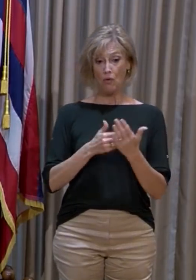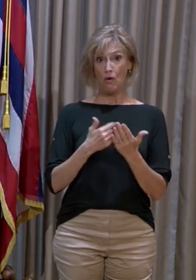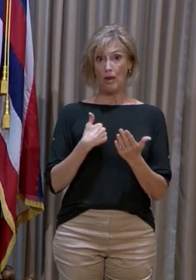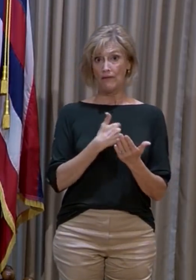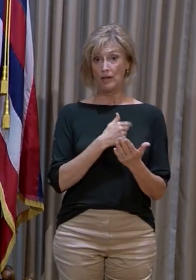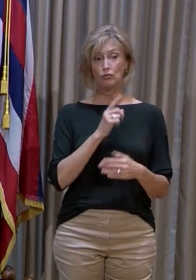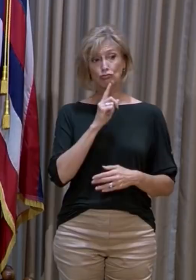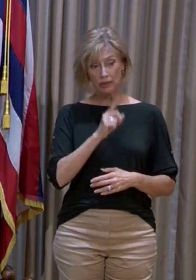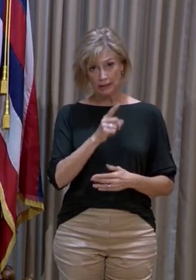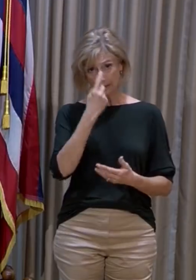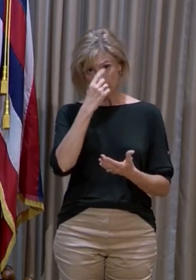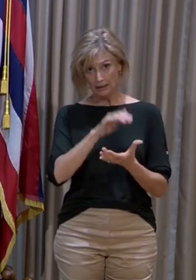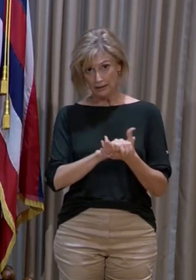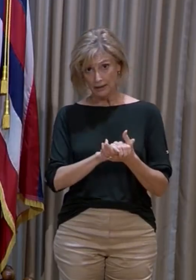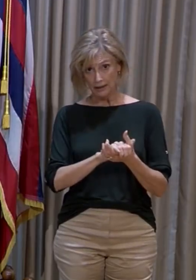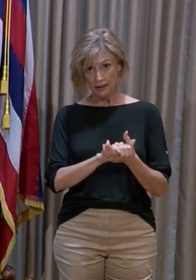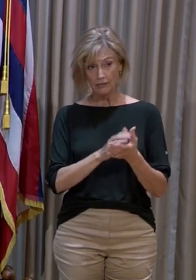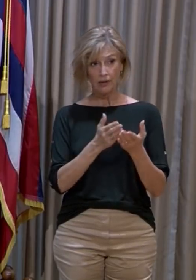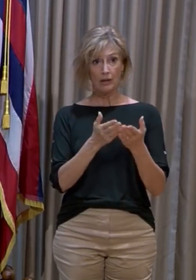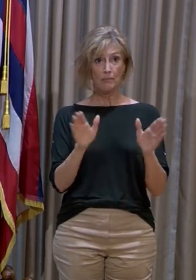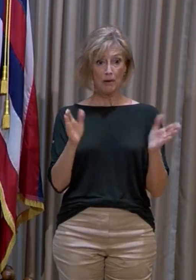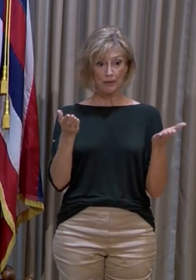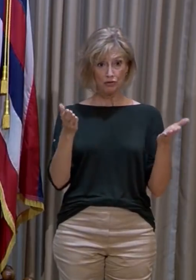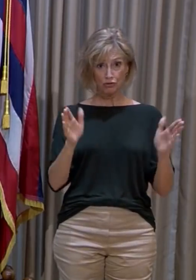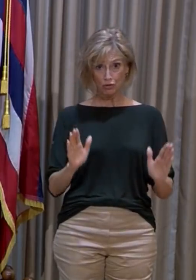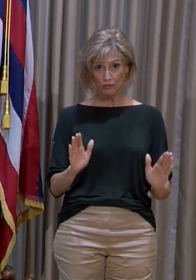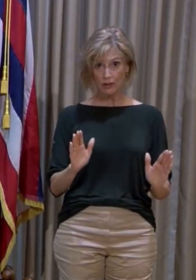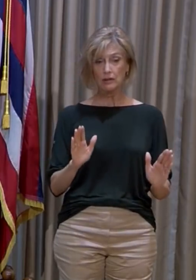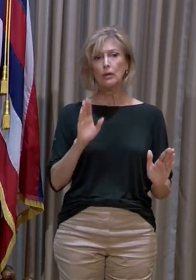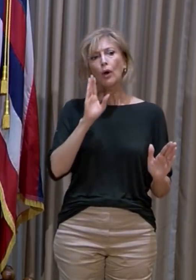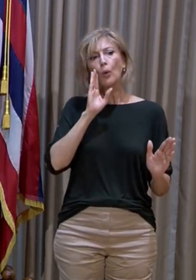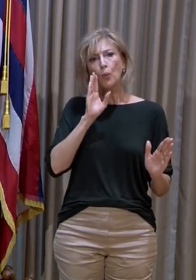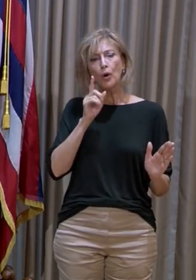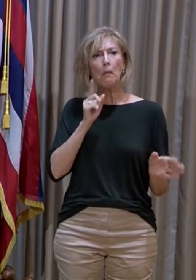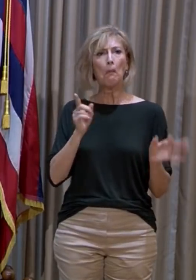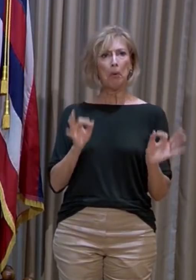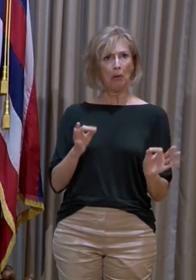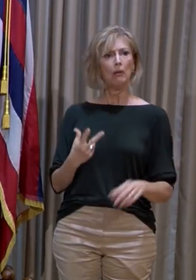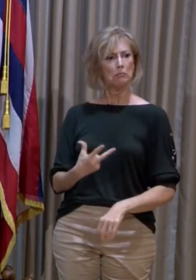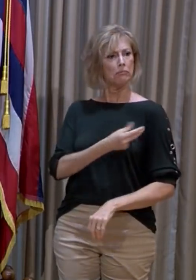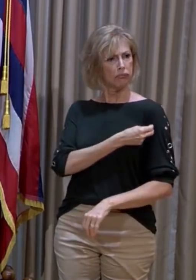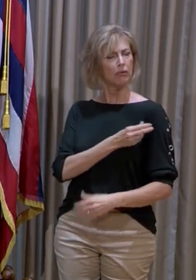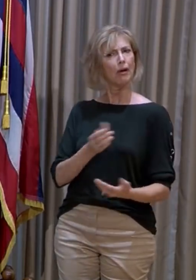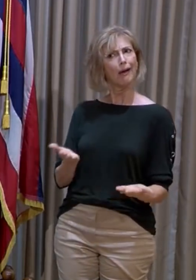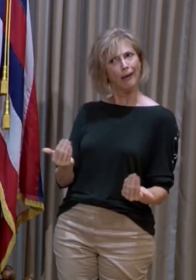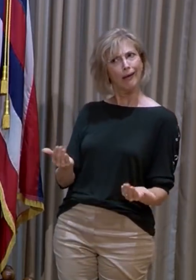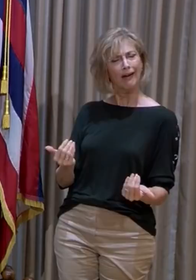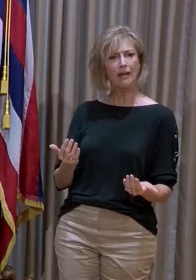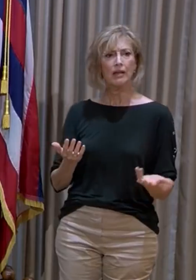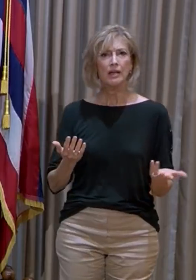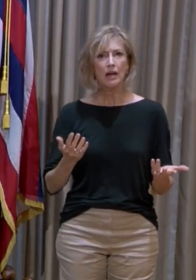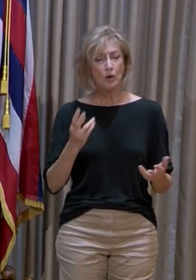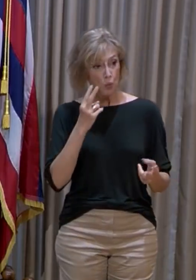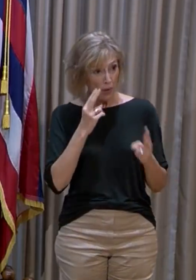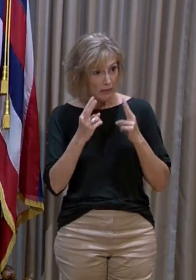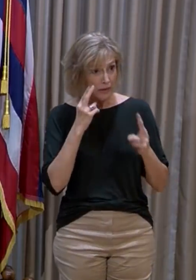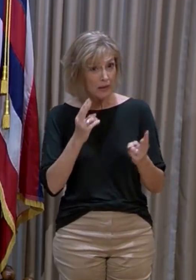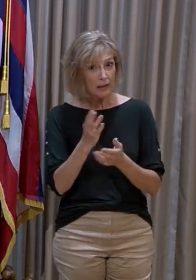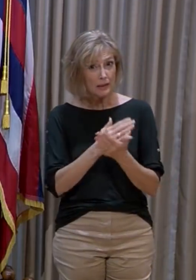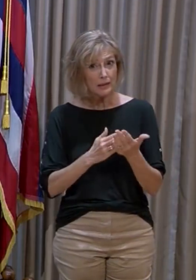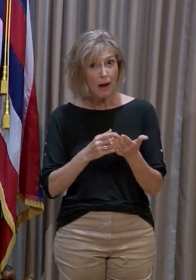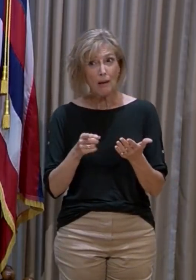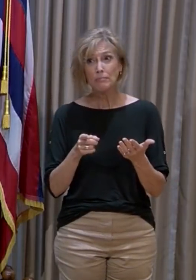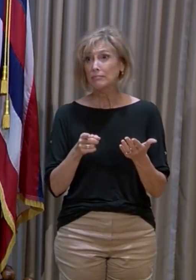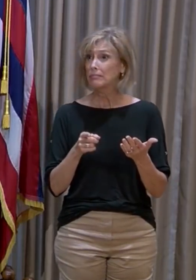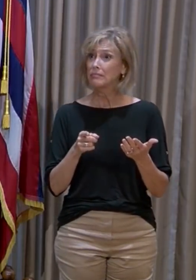really believe that public servants would choose to get vaccinated. We've seen public servants step